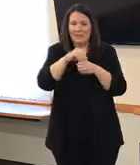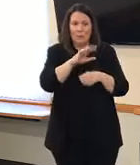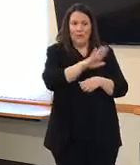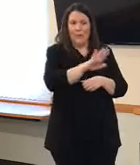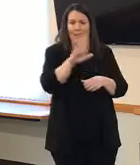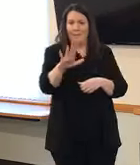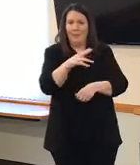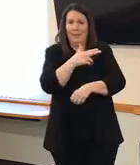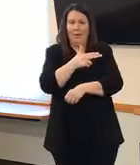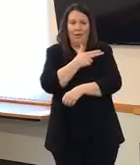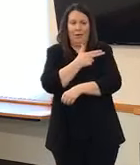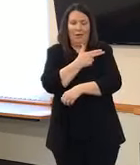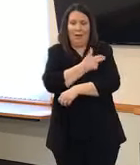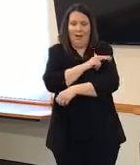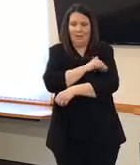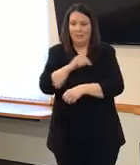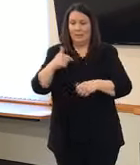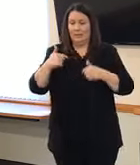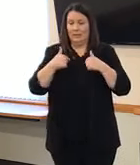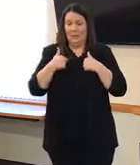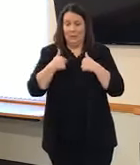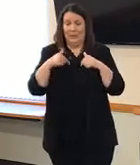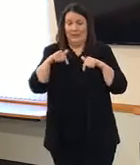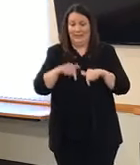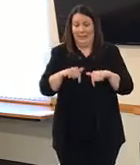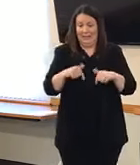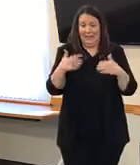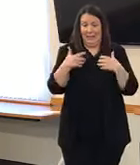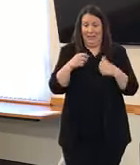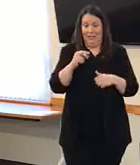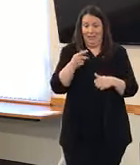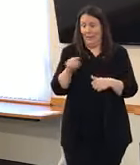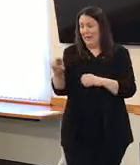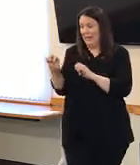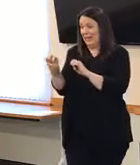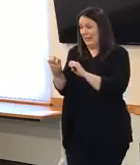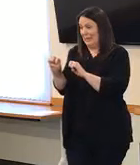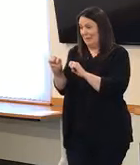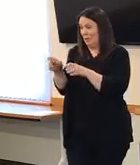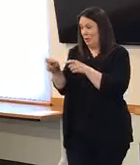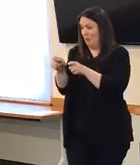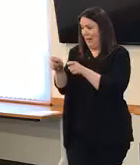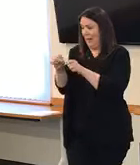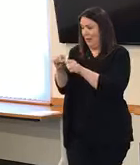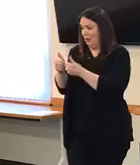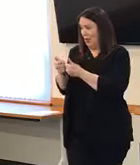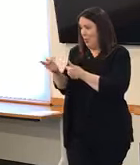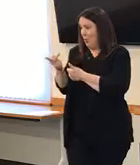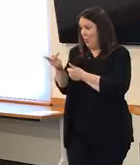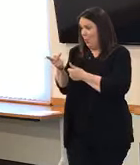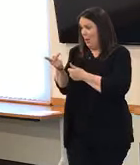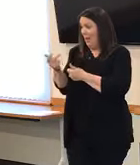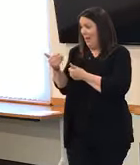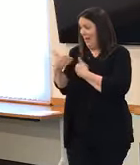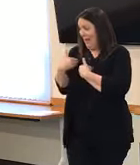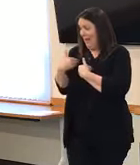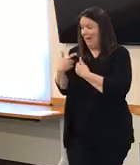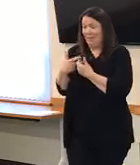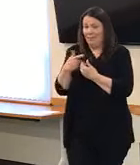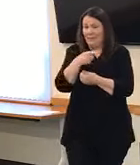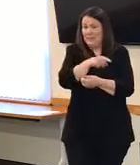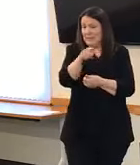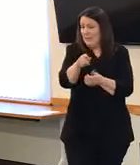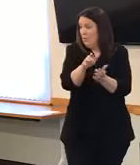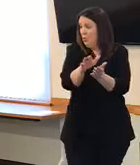Our role here as a health department and the emergency management agency is to get the request and push it out and really understand that each department that's